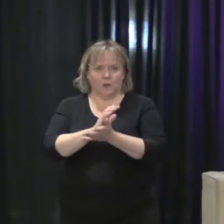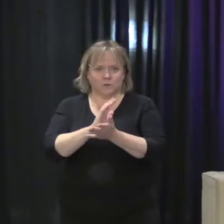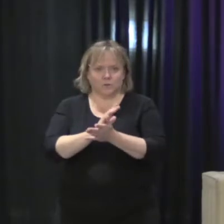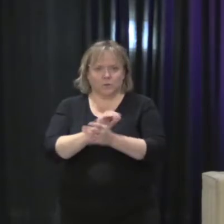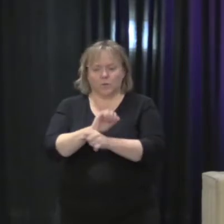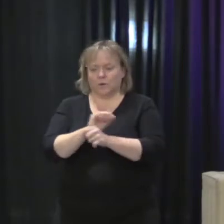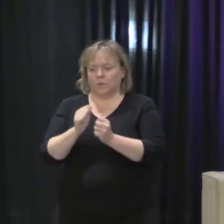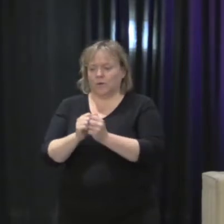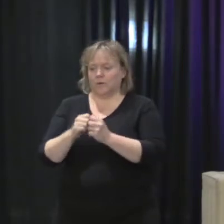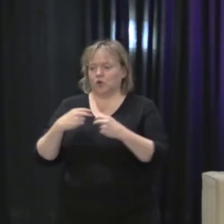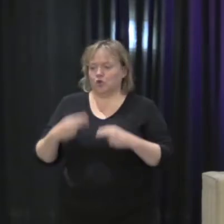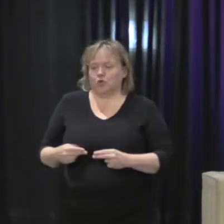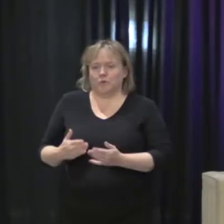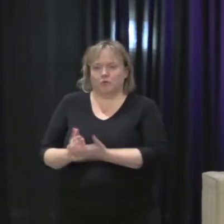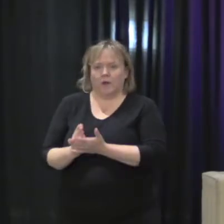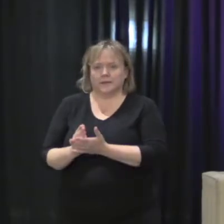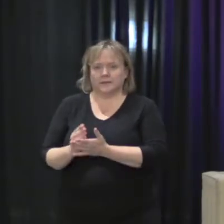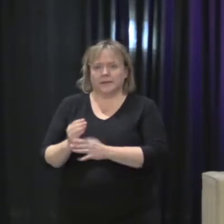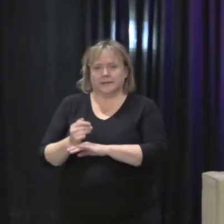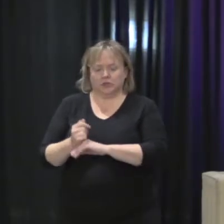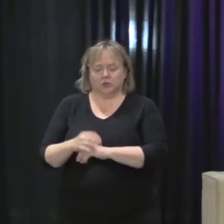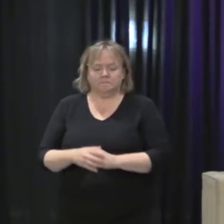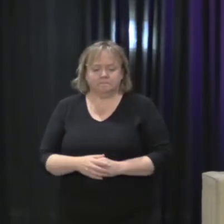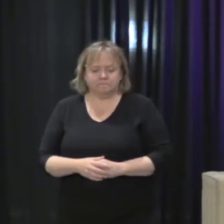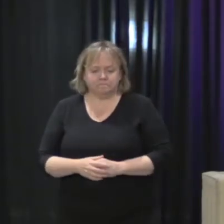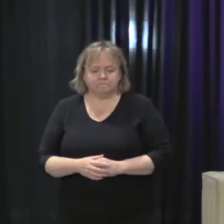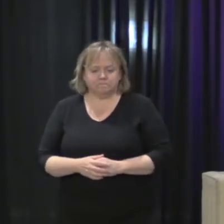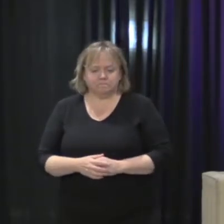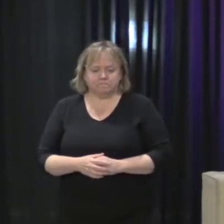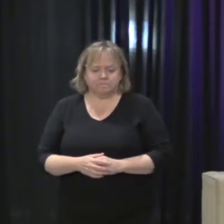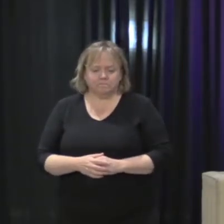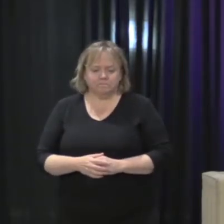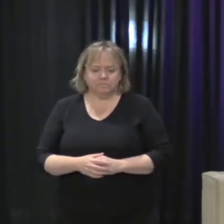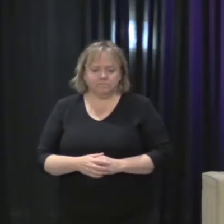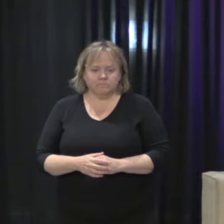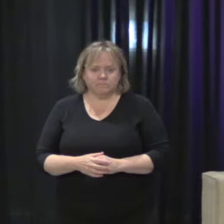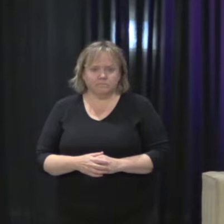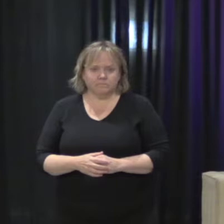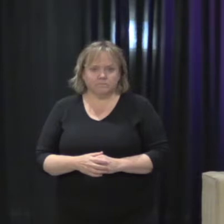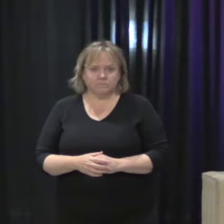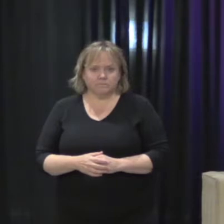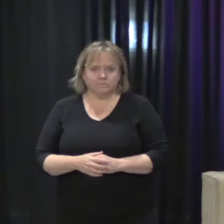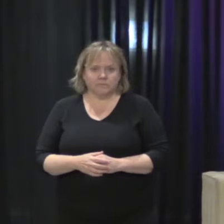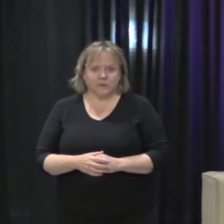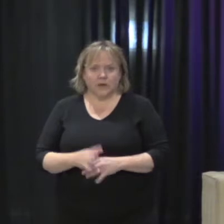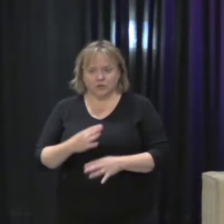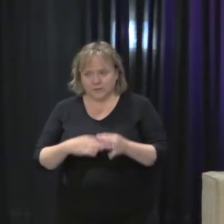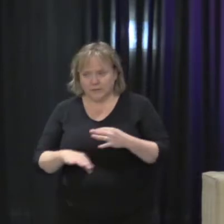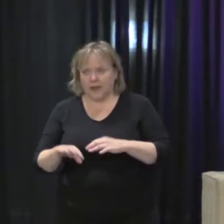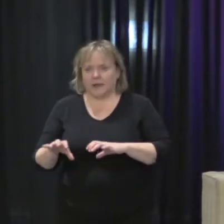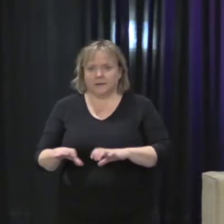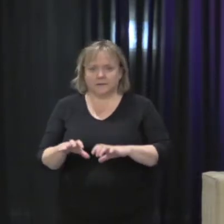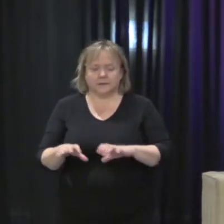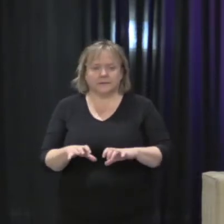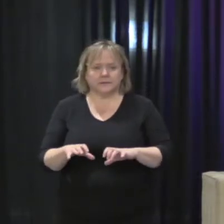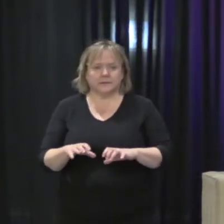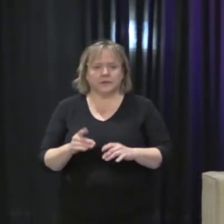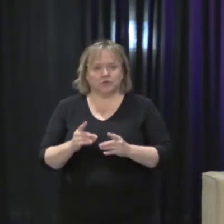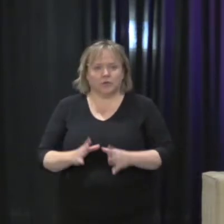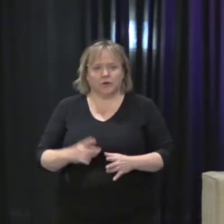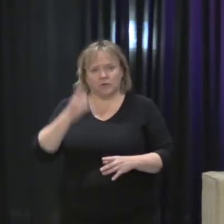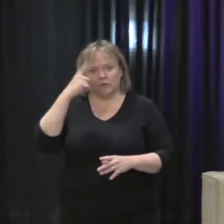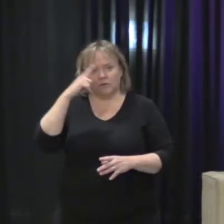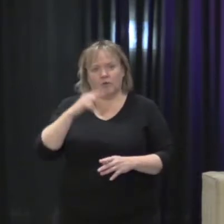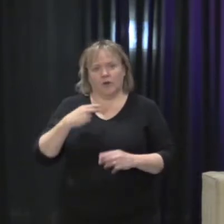and she served as acting director of the Human Rights Clinic there. Carrie is also the proud